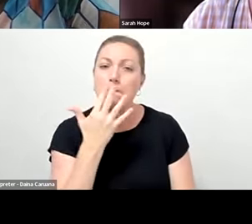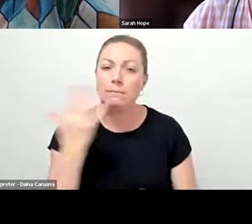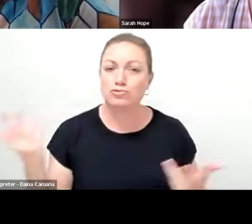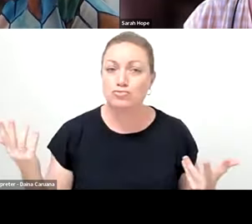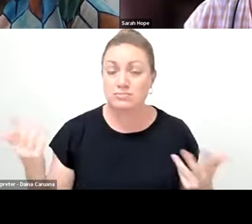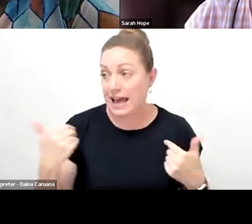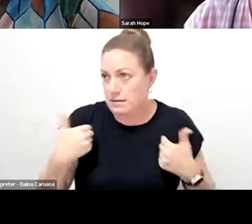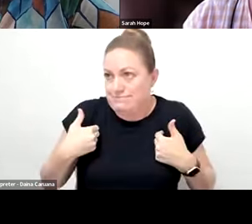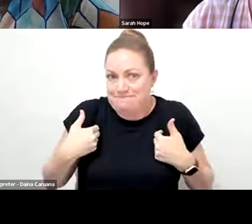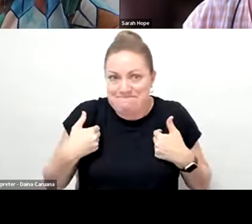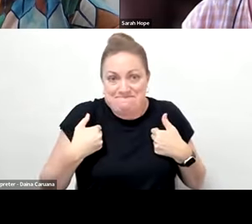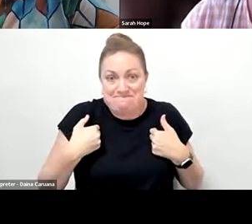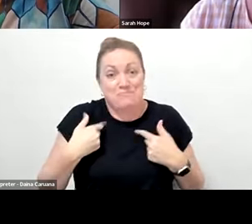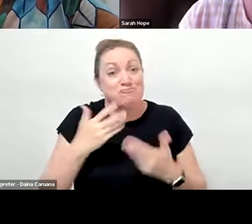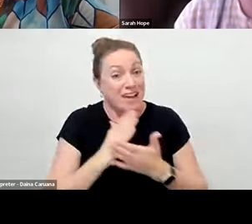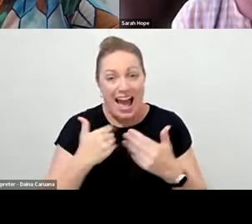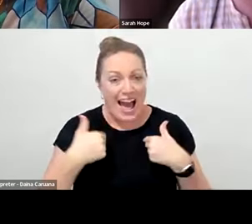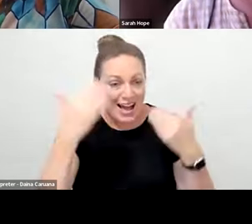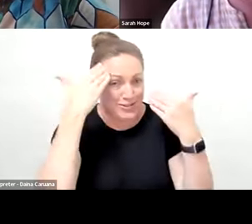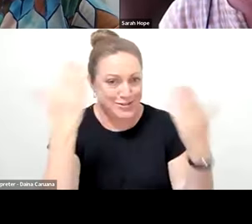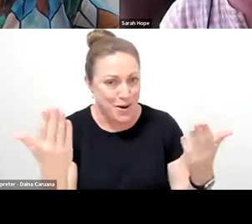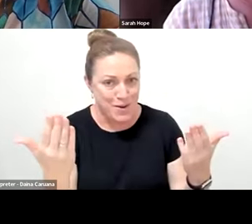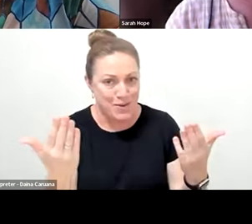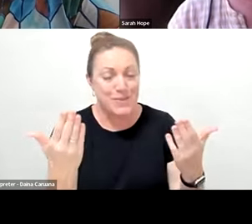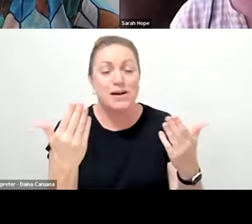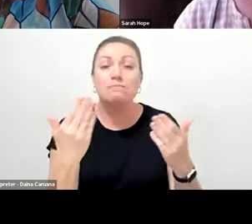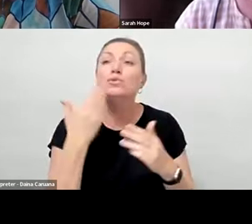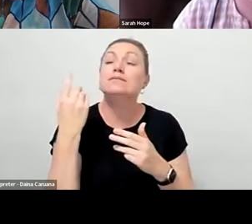don't know what the final cost is because someone else has been sending it.